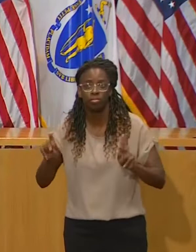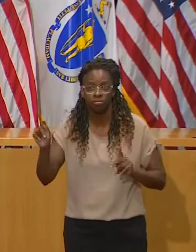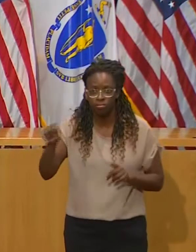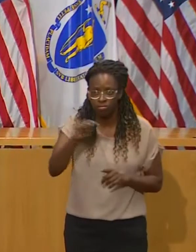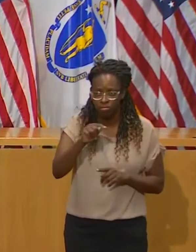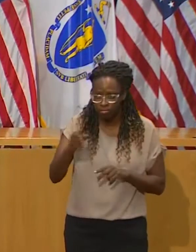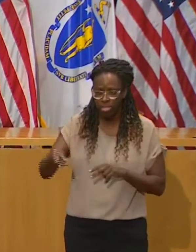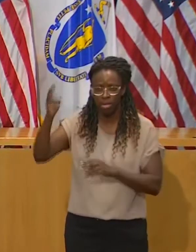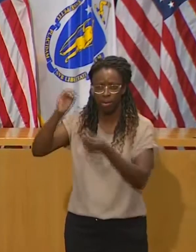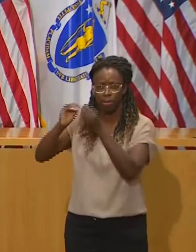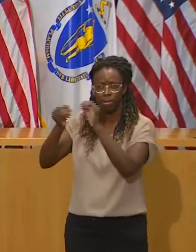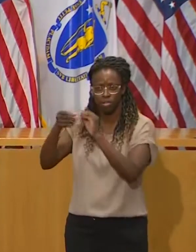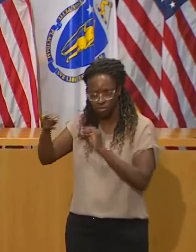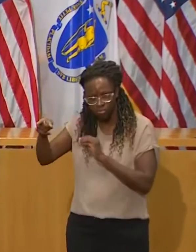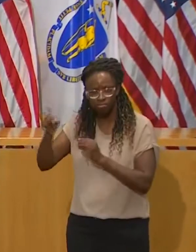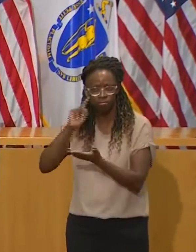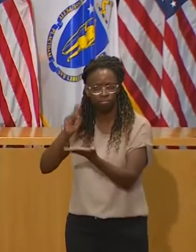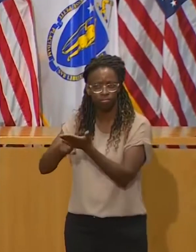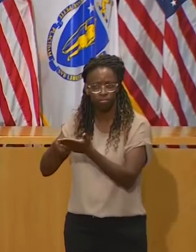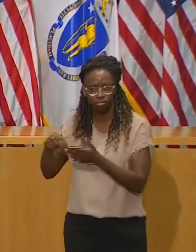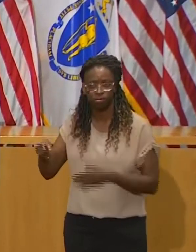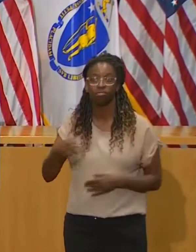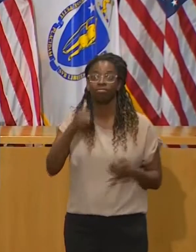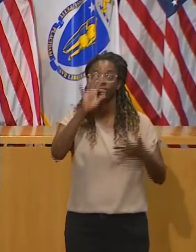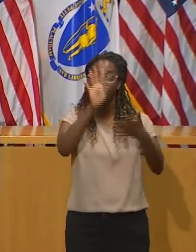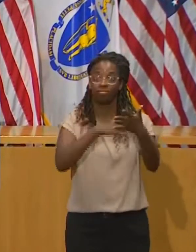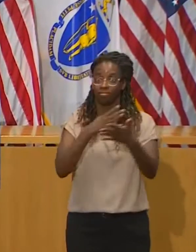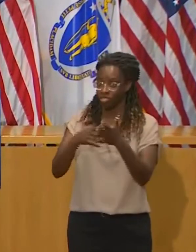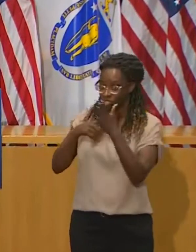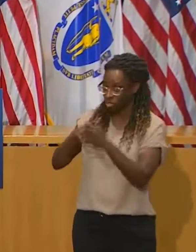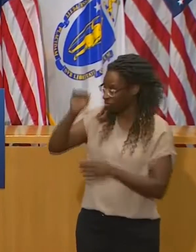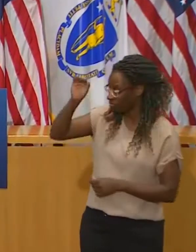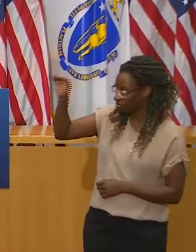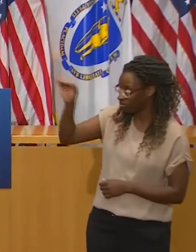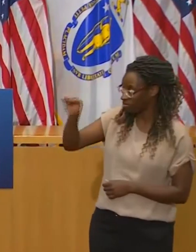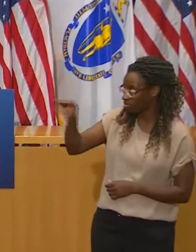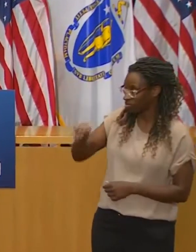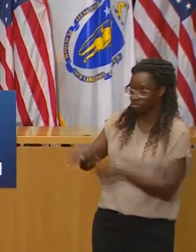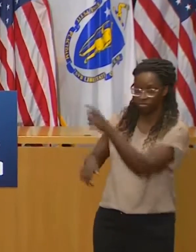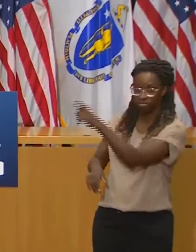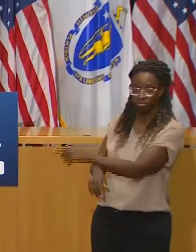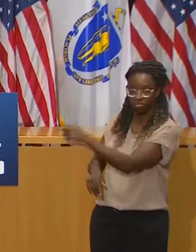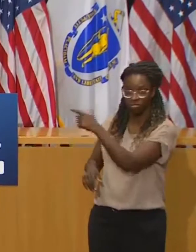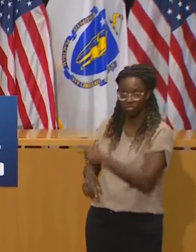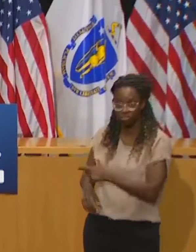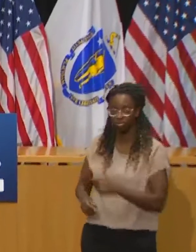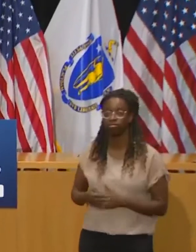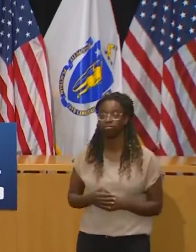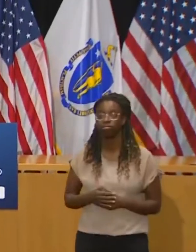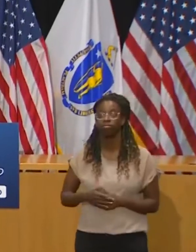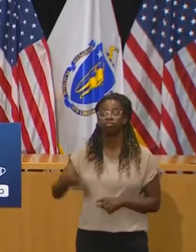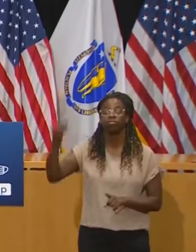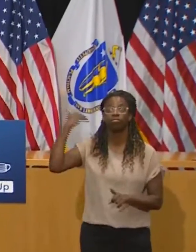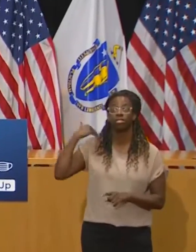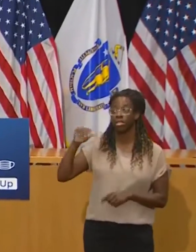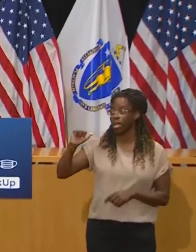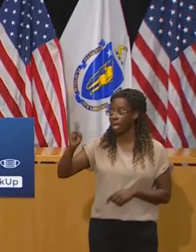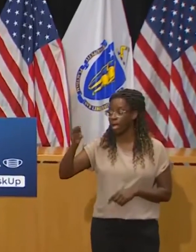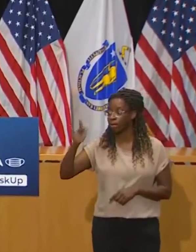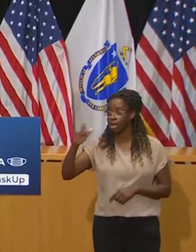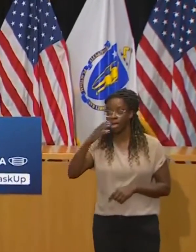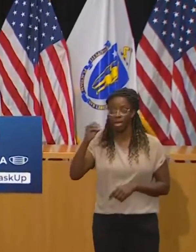As you can see from the existing chart here, the number of new cases has been increasing over the past several days,